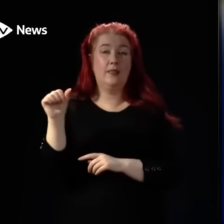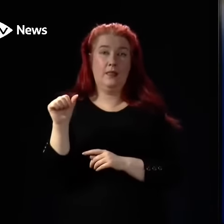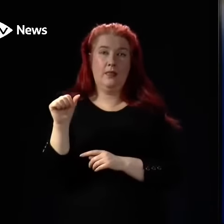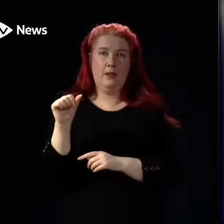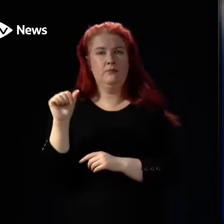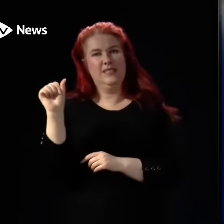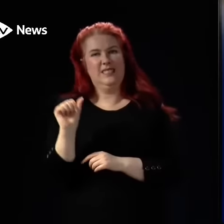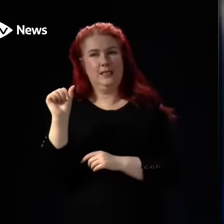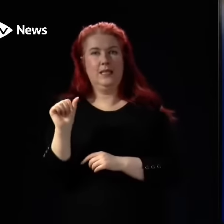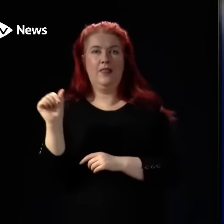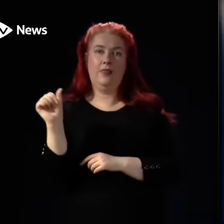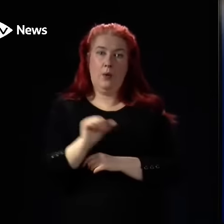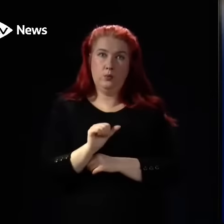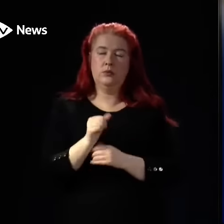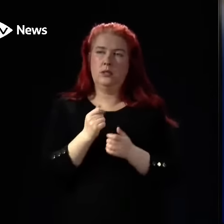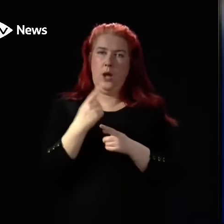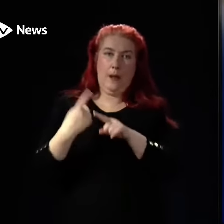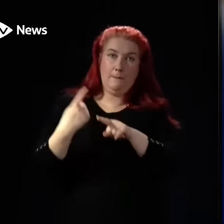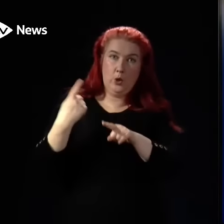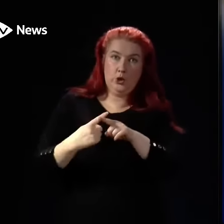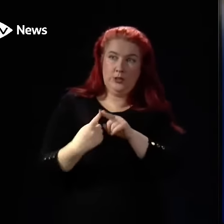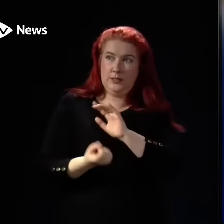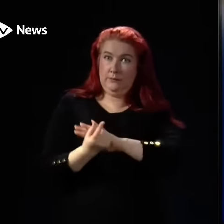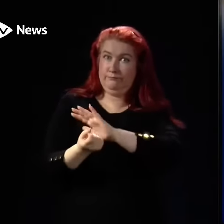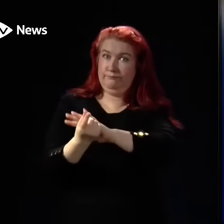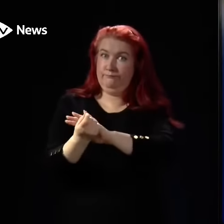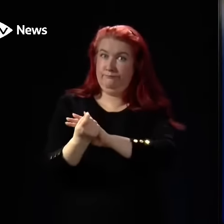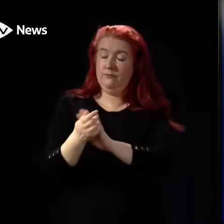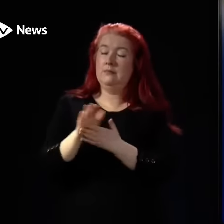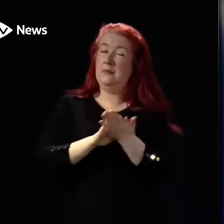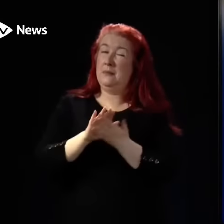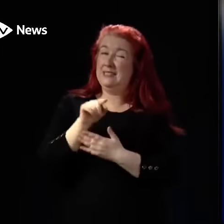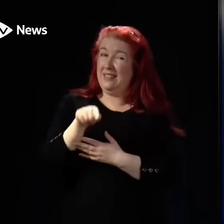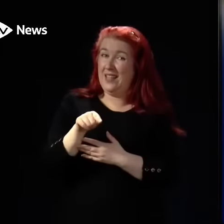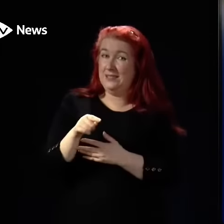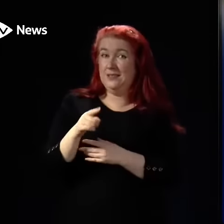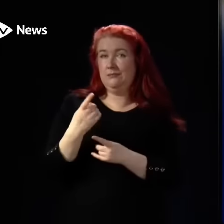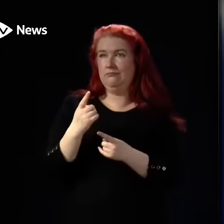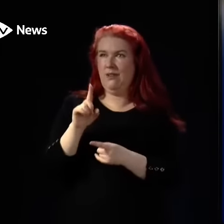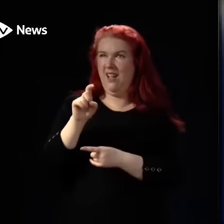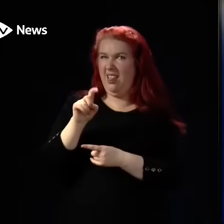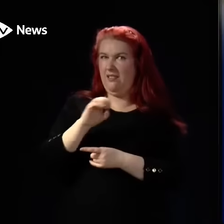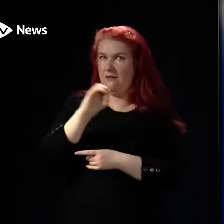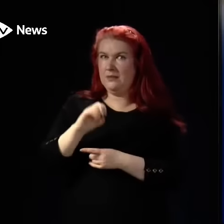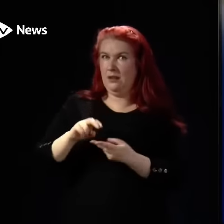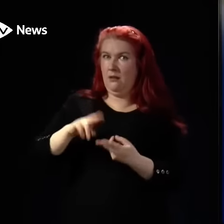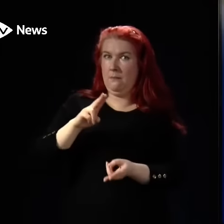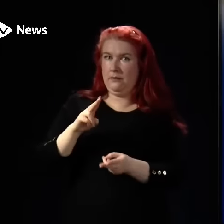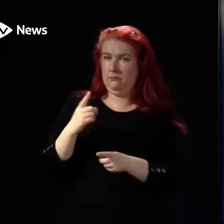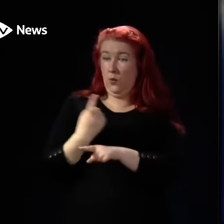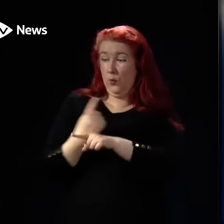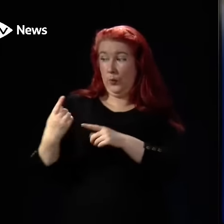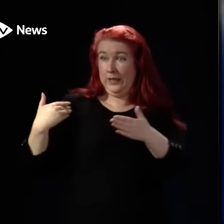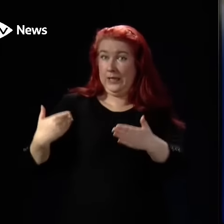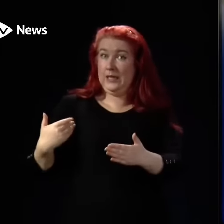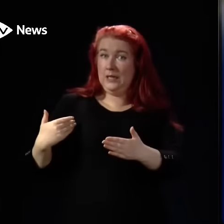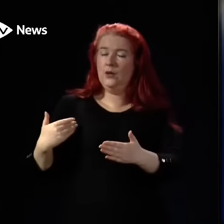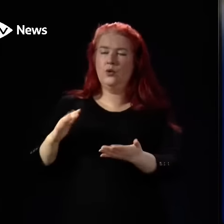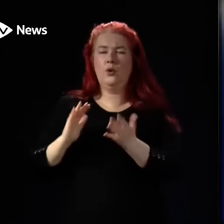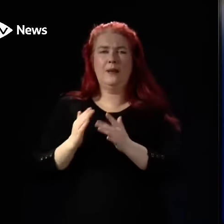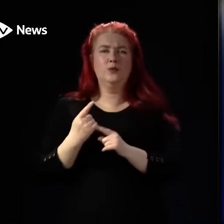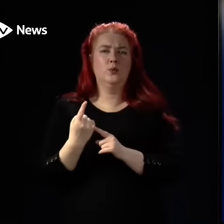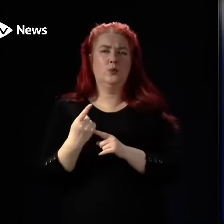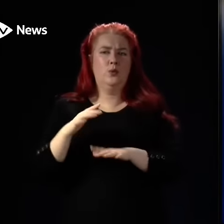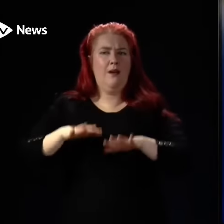incidents in the past week which is 11% higher than the average over the